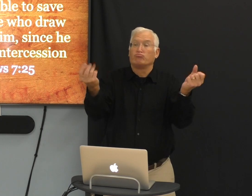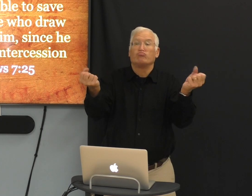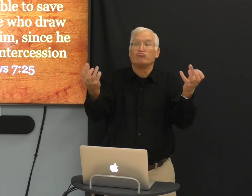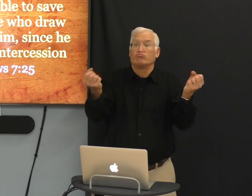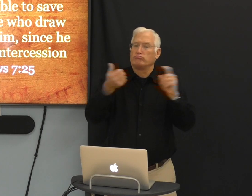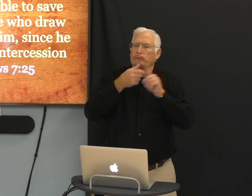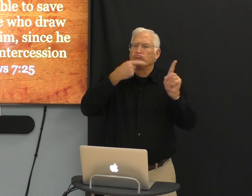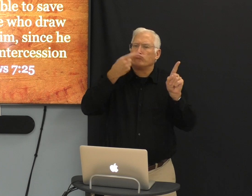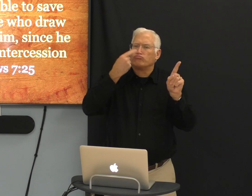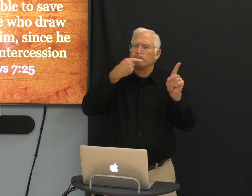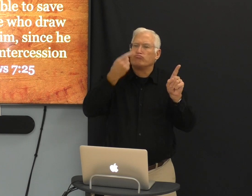He could sign.